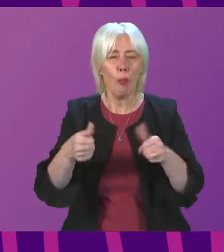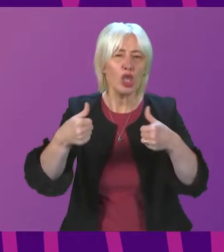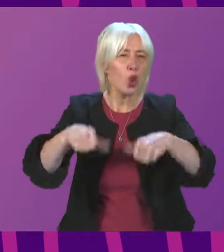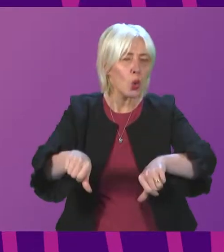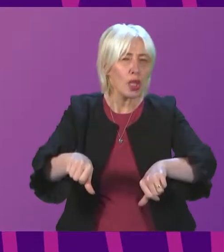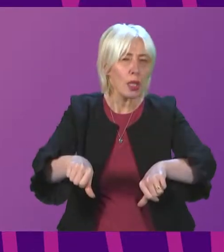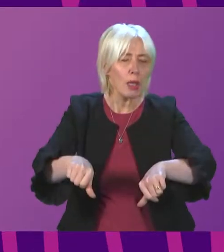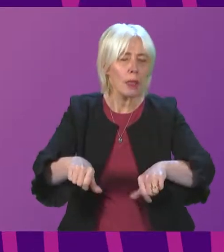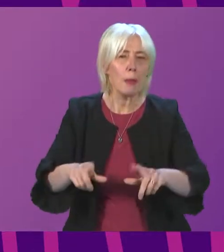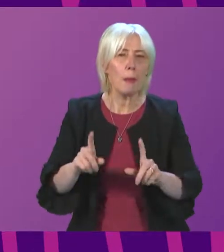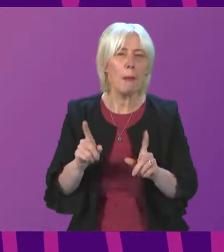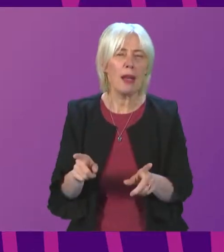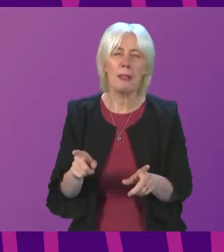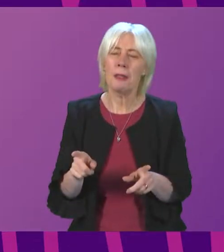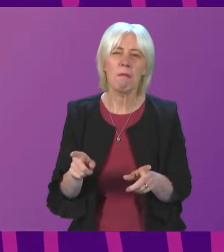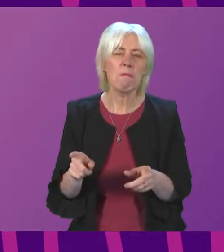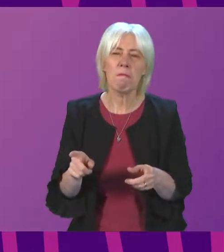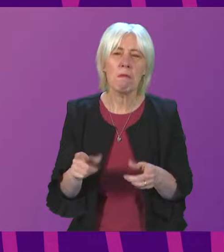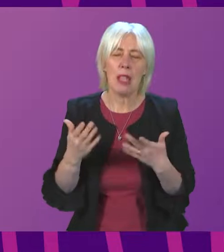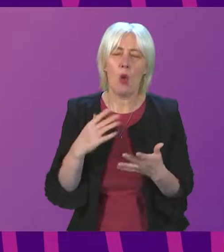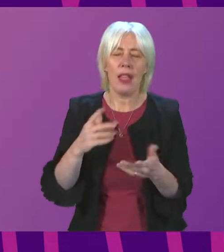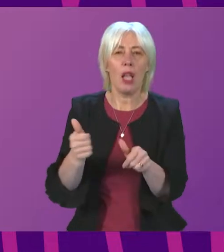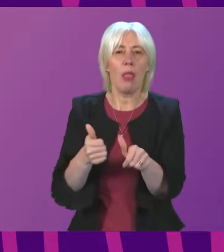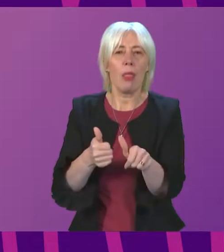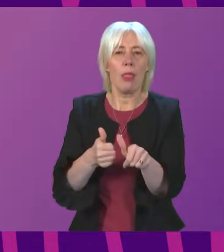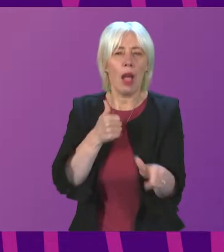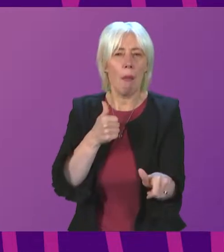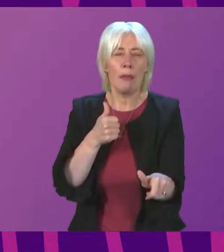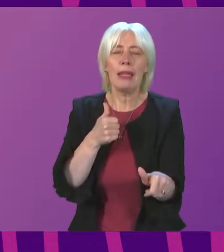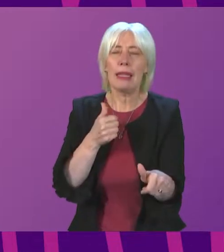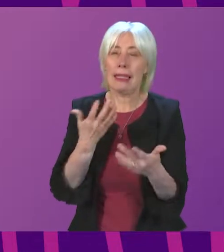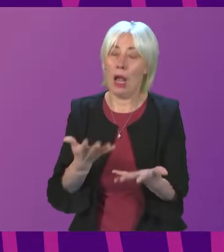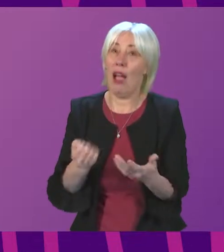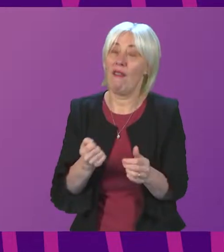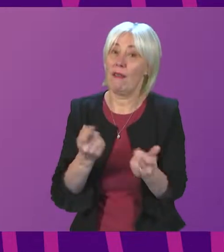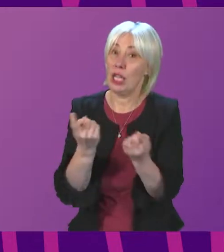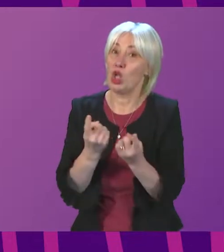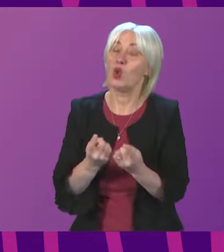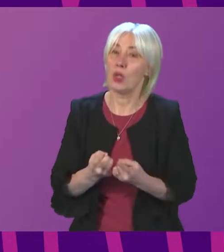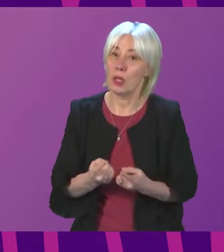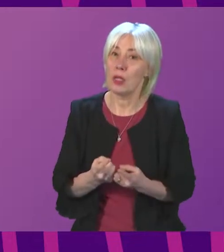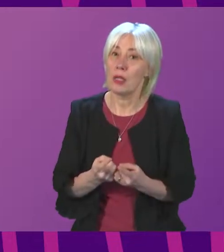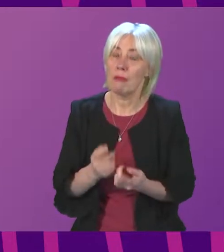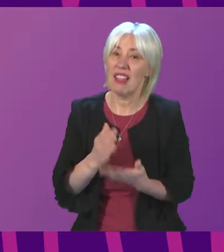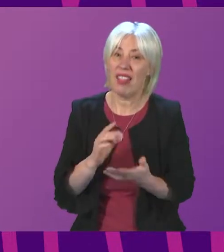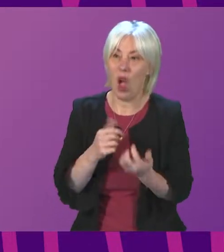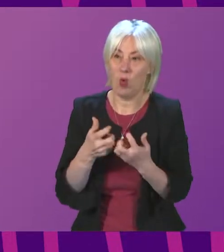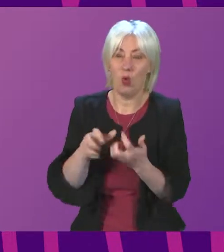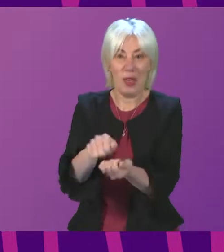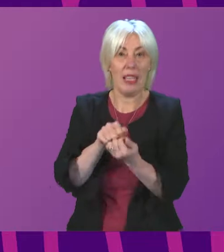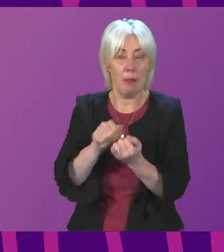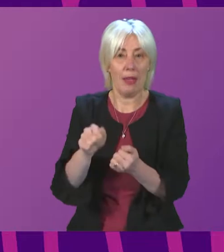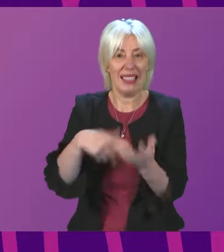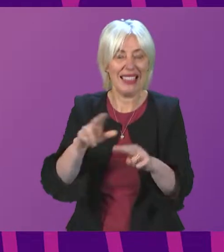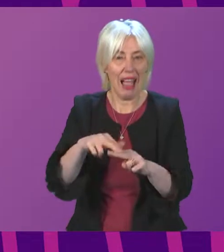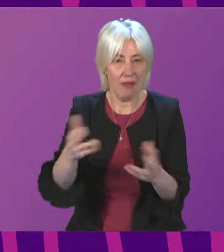and has left, I think, the company with some issues in relation to retention. I